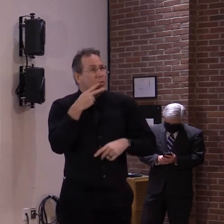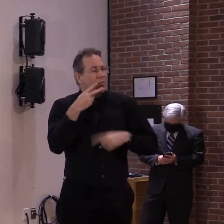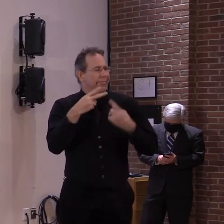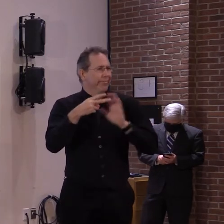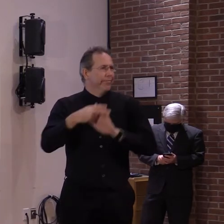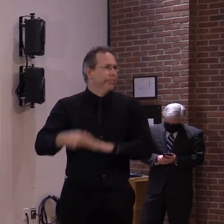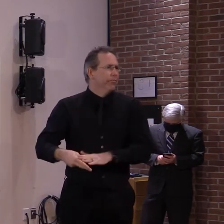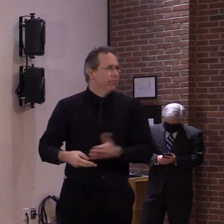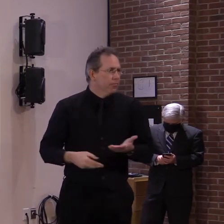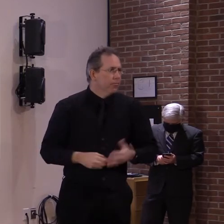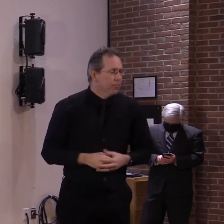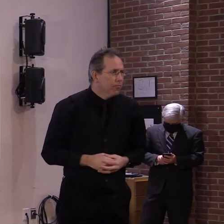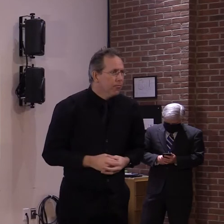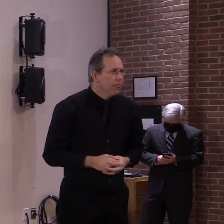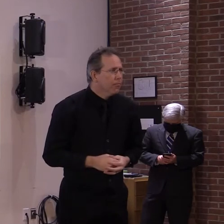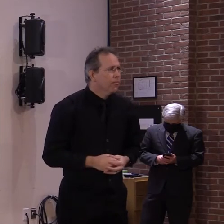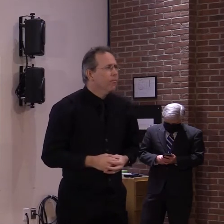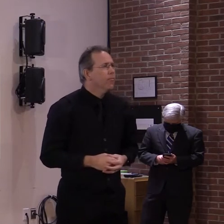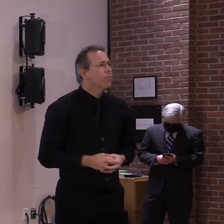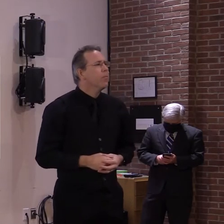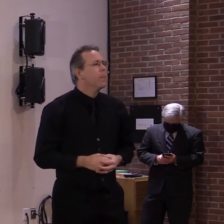Avery WCAS.